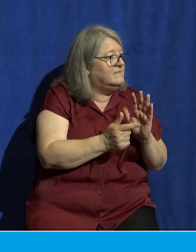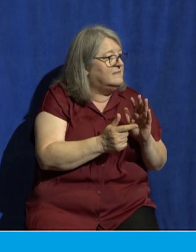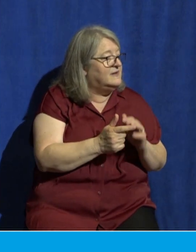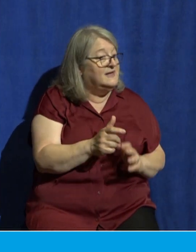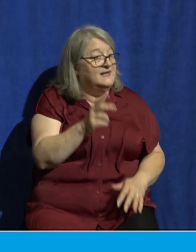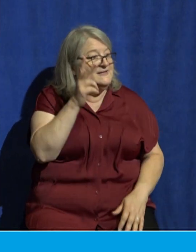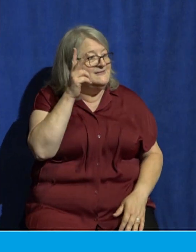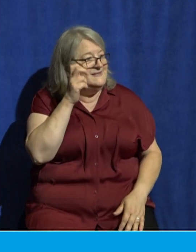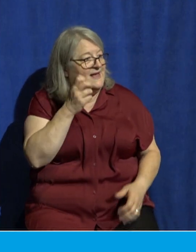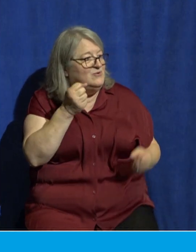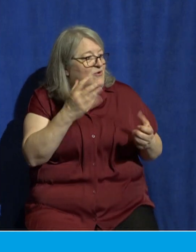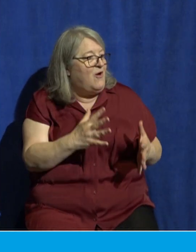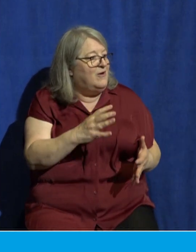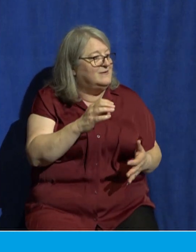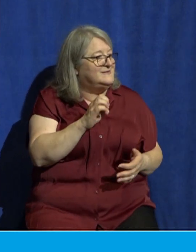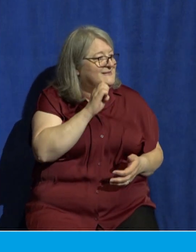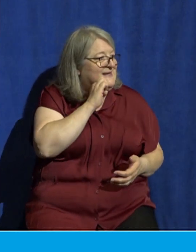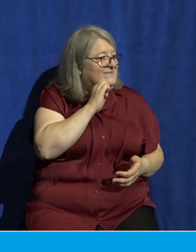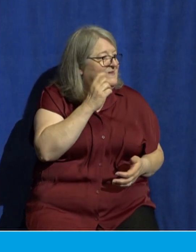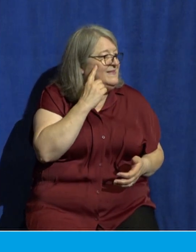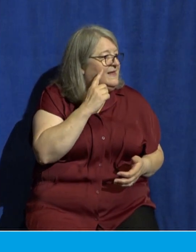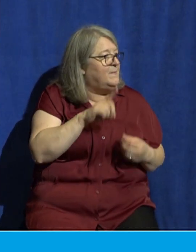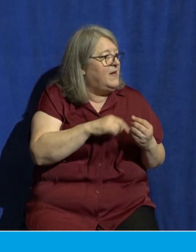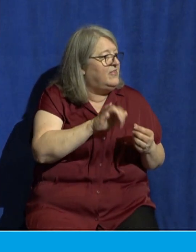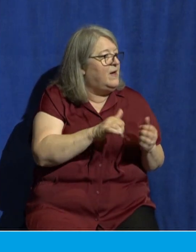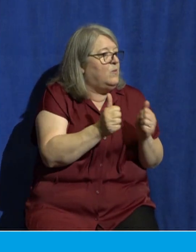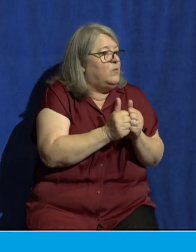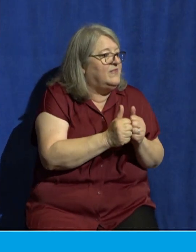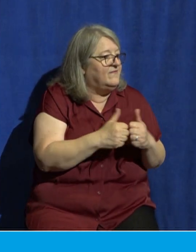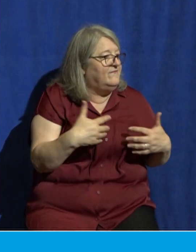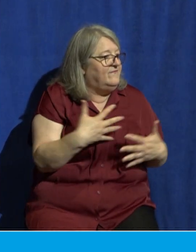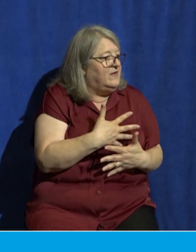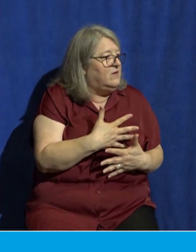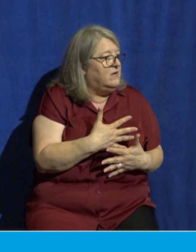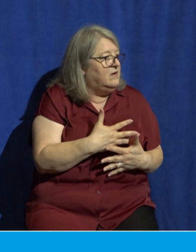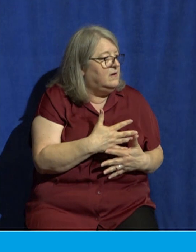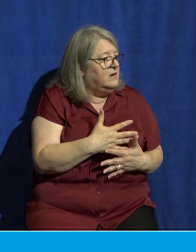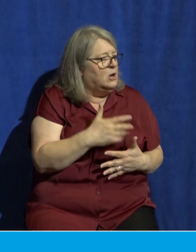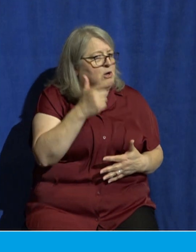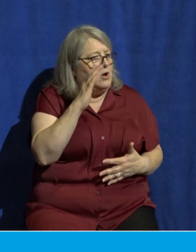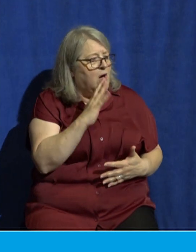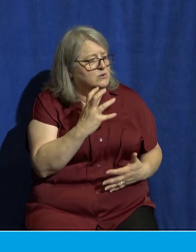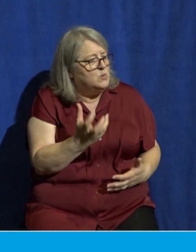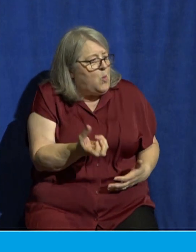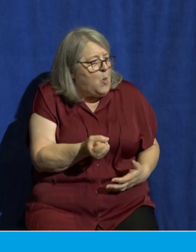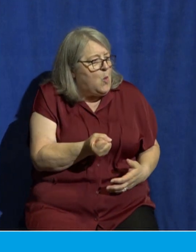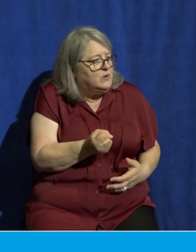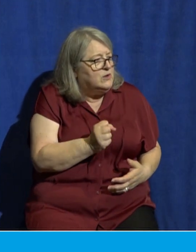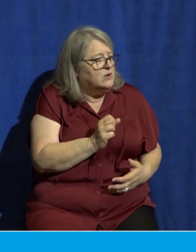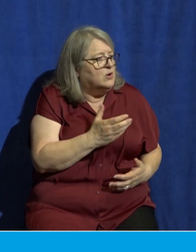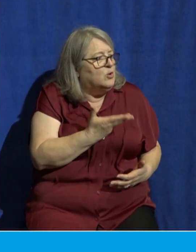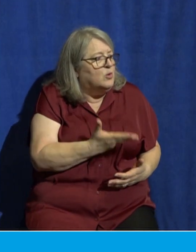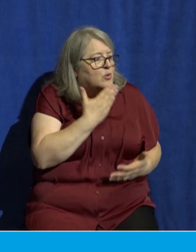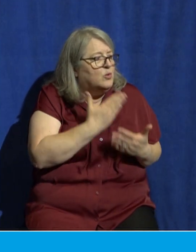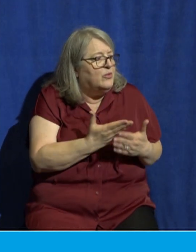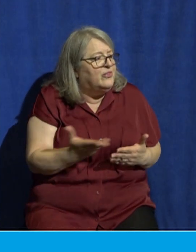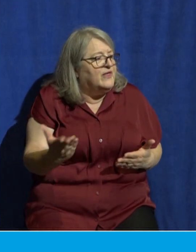that God was withholding something good from her the same thing happens in Jeremiah 29 where God's people